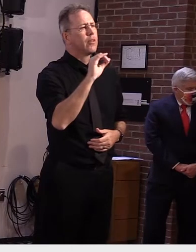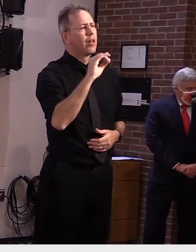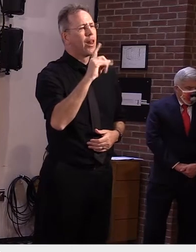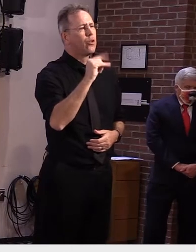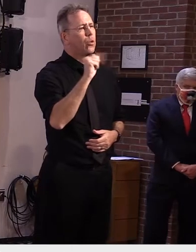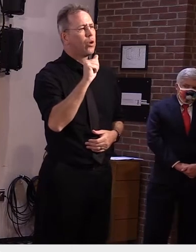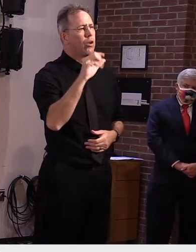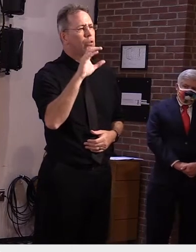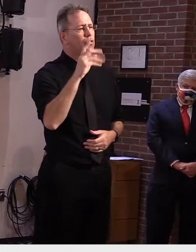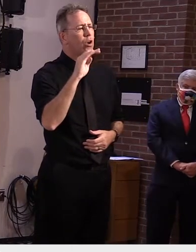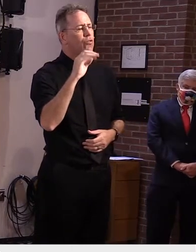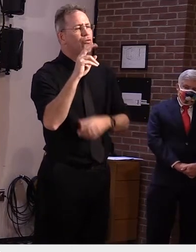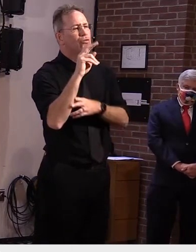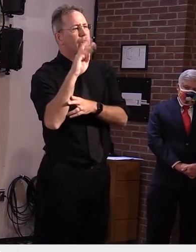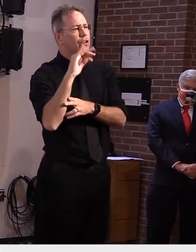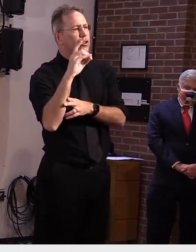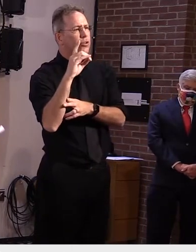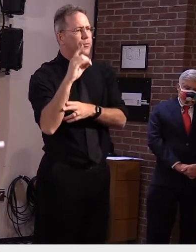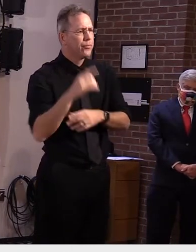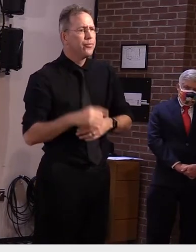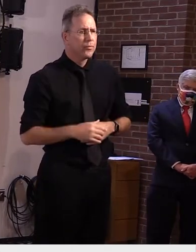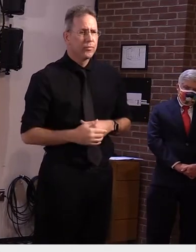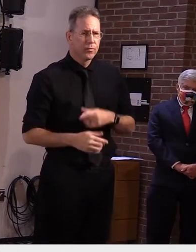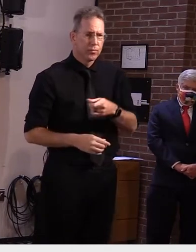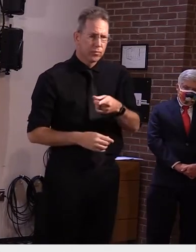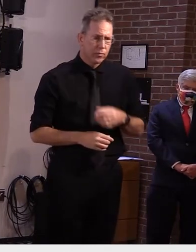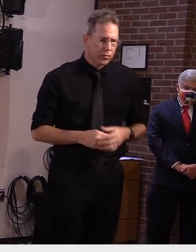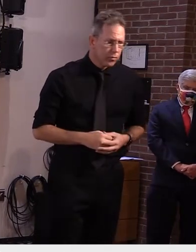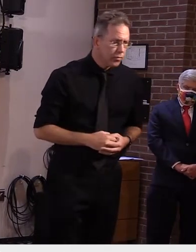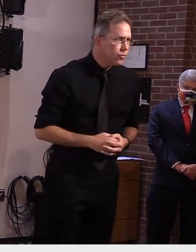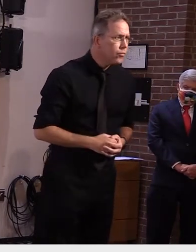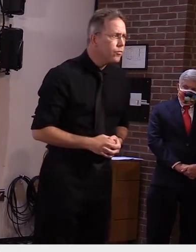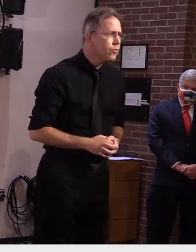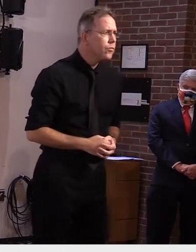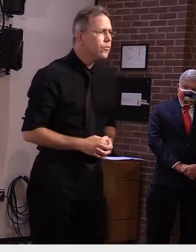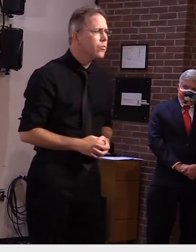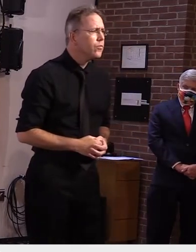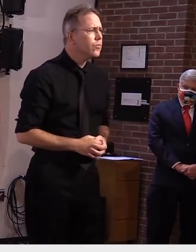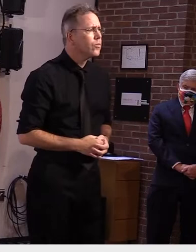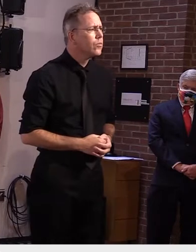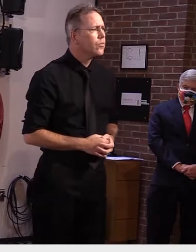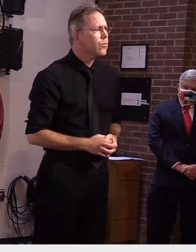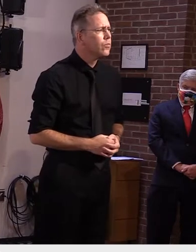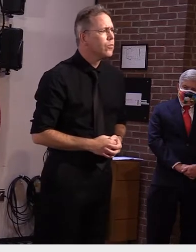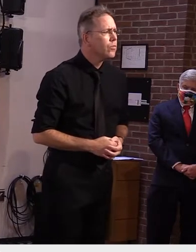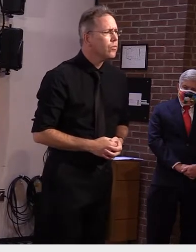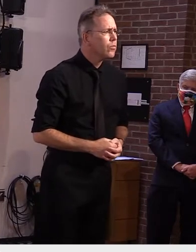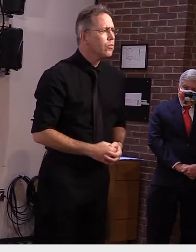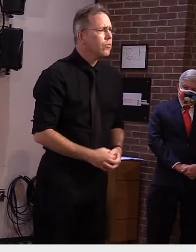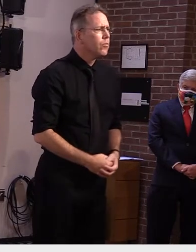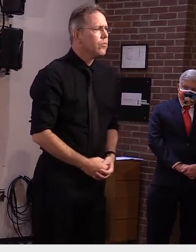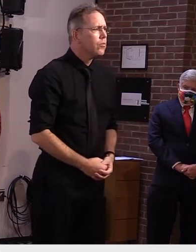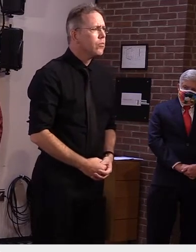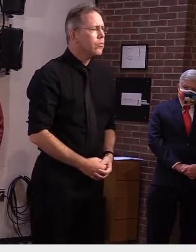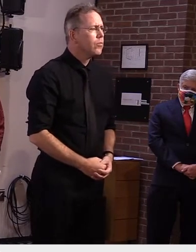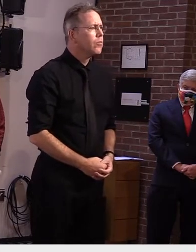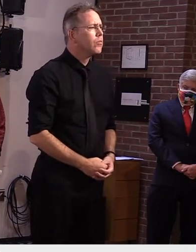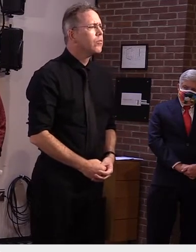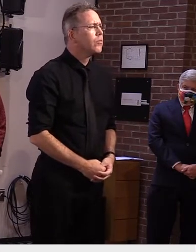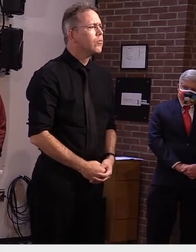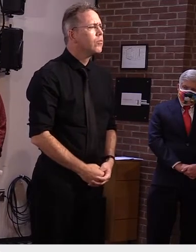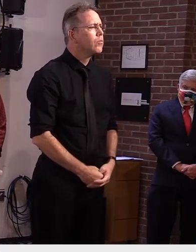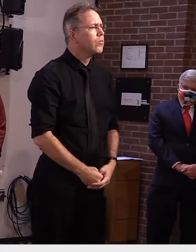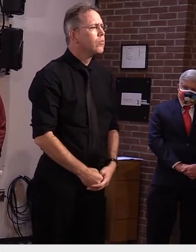yes good morning thank you um this is for dr kelso or perhaps secretary smith um looking for an update on the